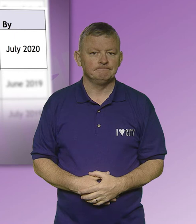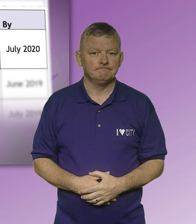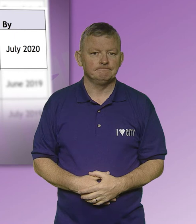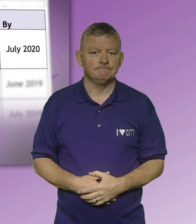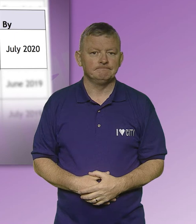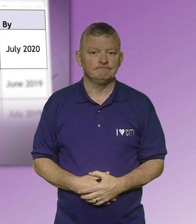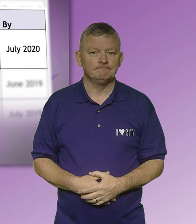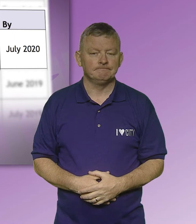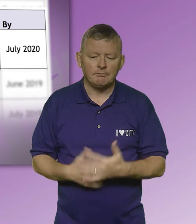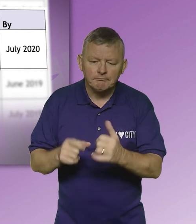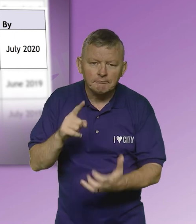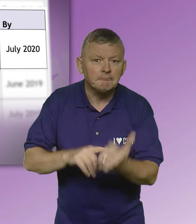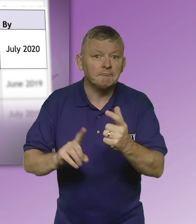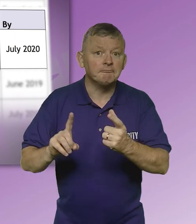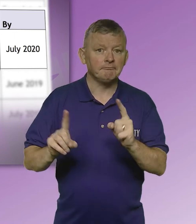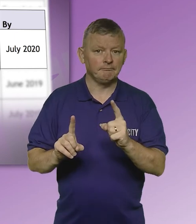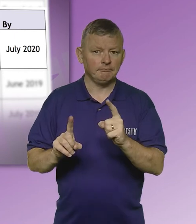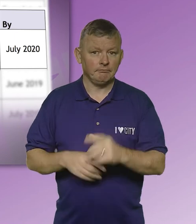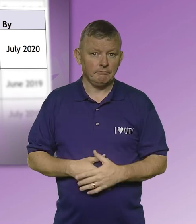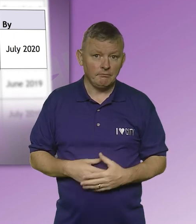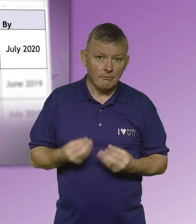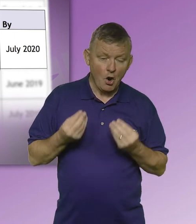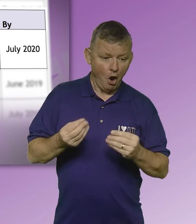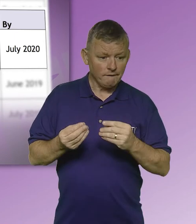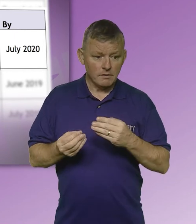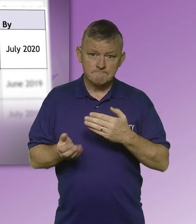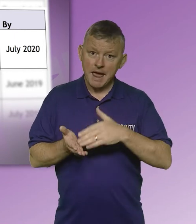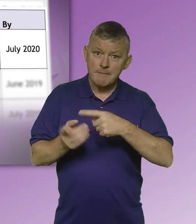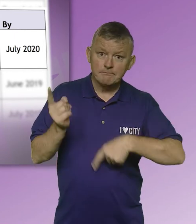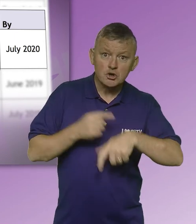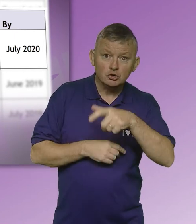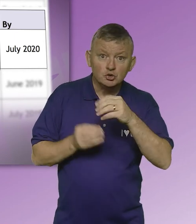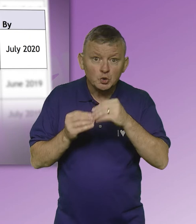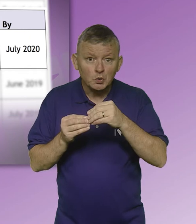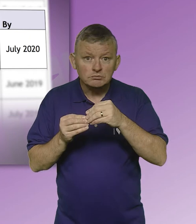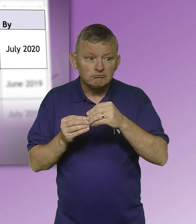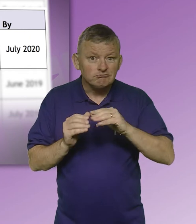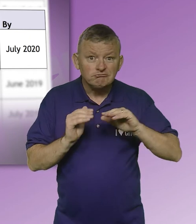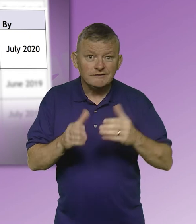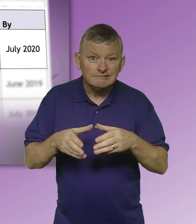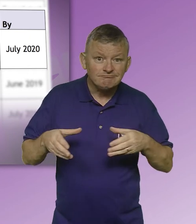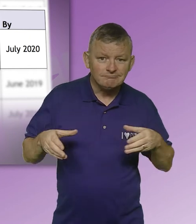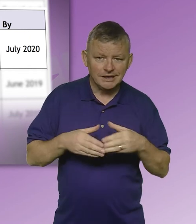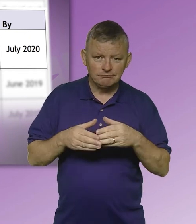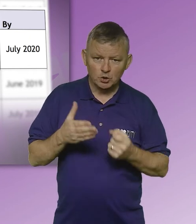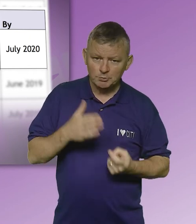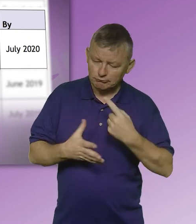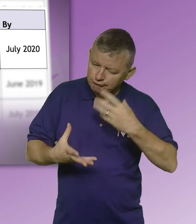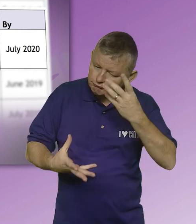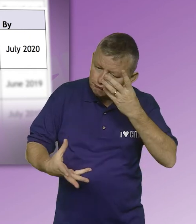July 2018 Offer all members of the student services team the opportunity to gain a level